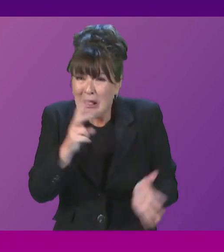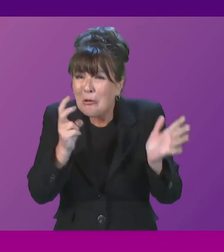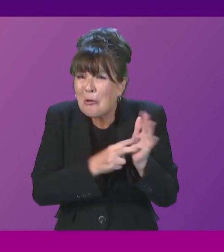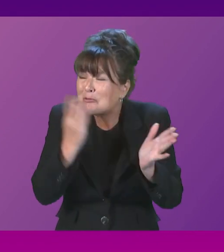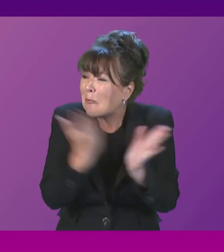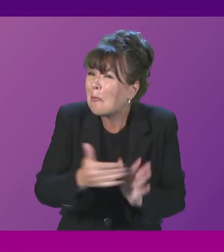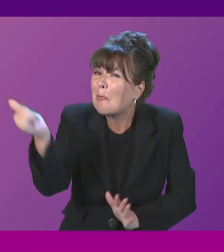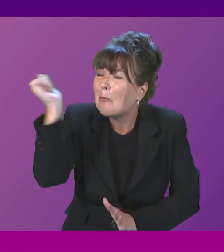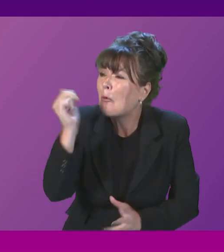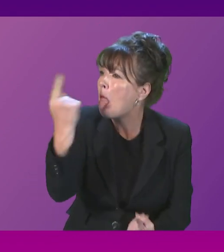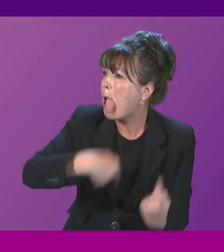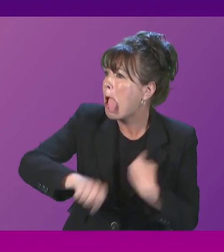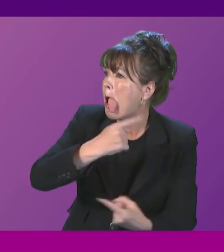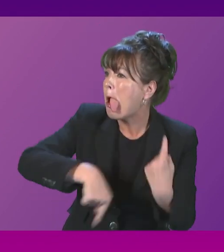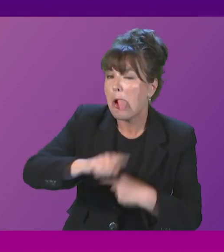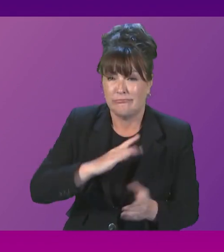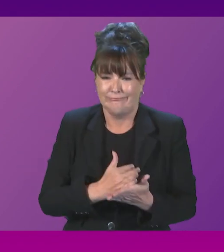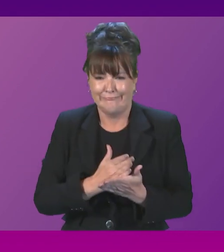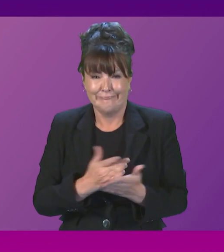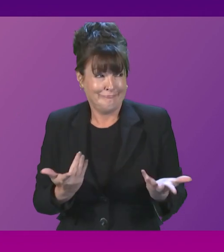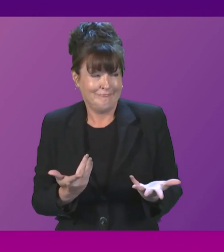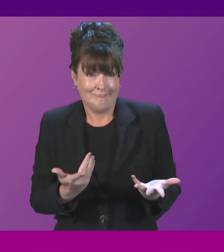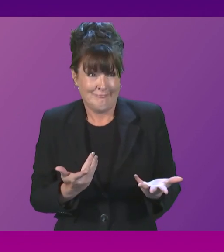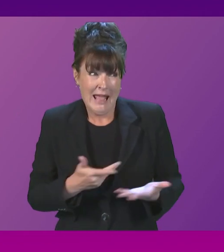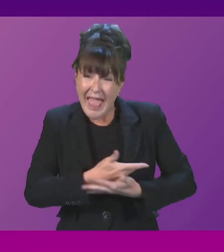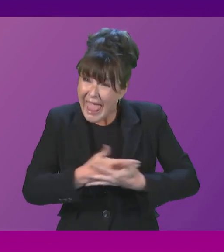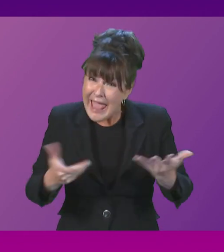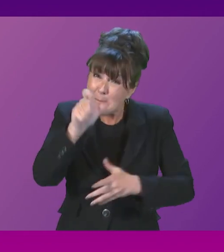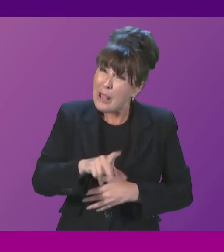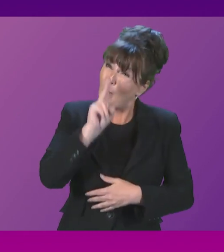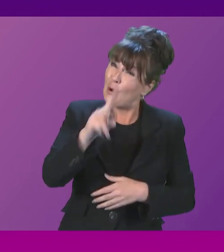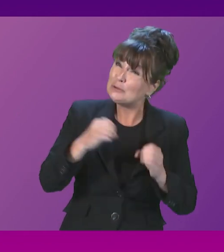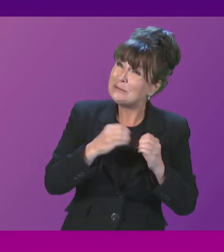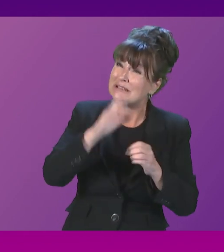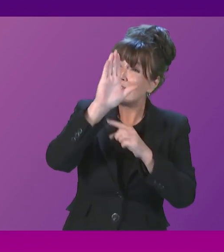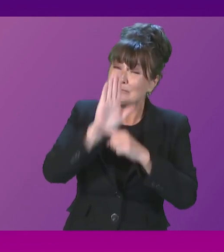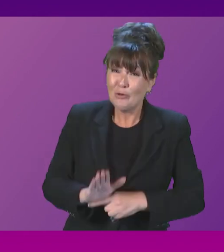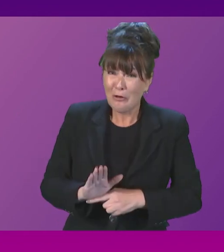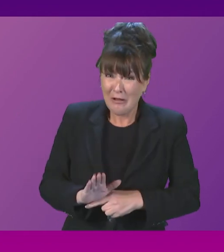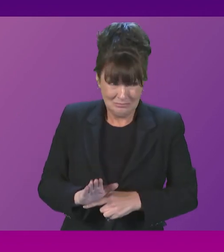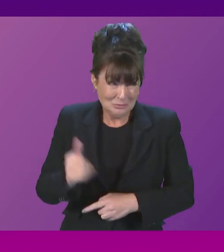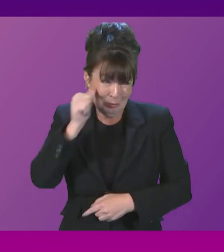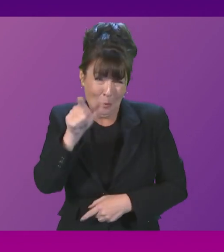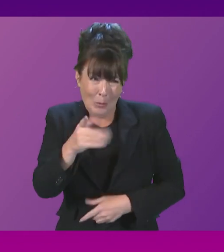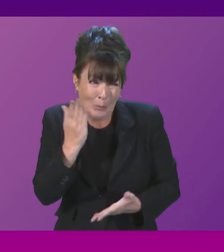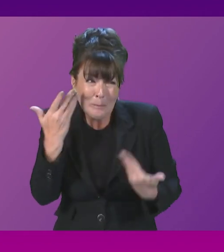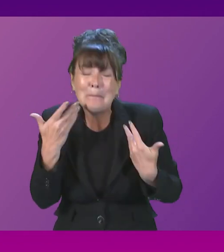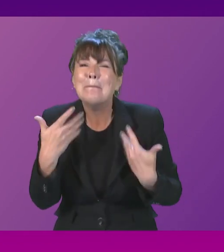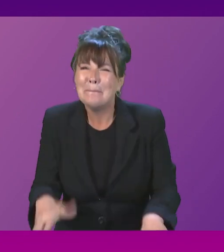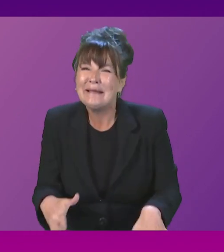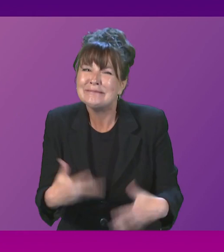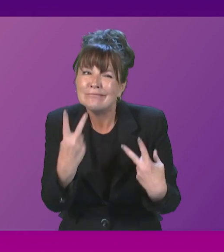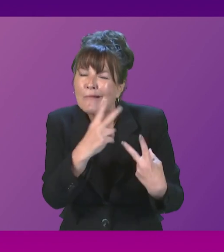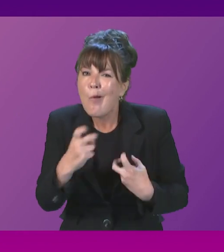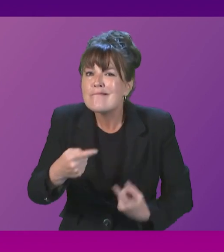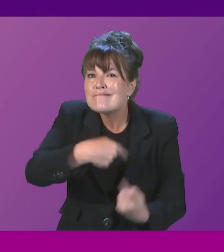only one that saw the programme this week who doesn't think the deal was rigged. And she's asking for clarity. It would be helpful for members trying to get